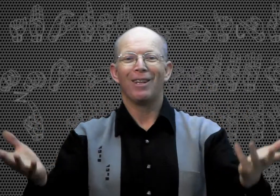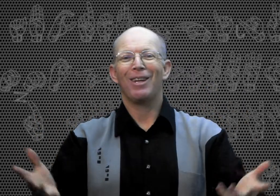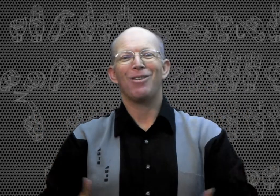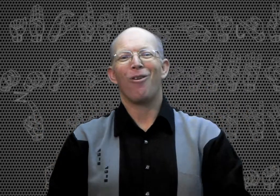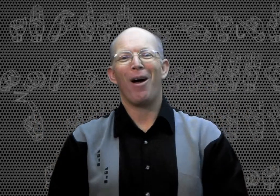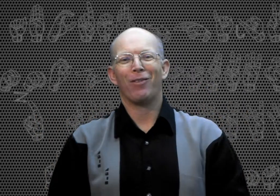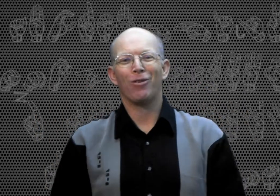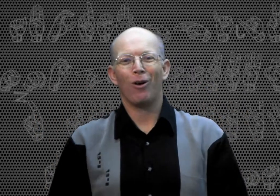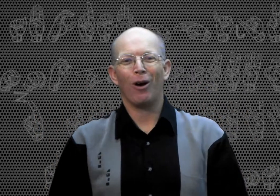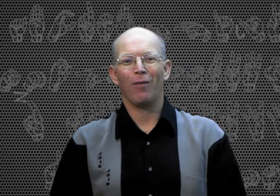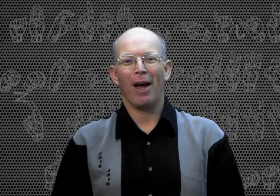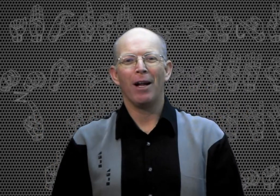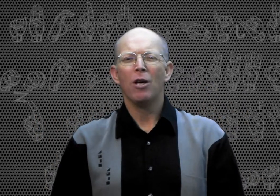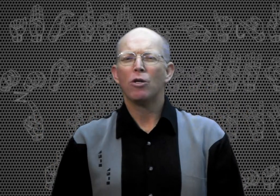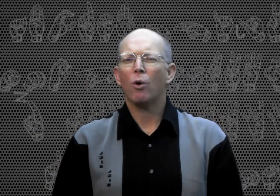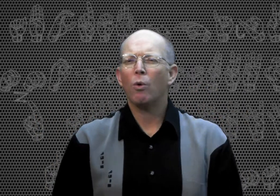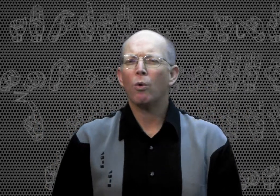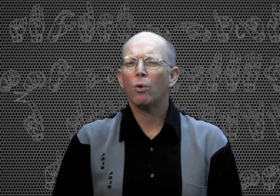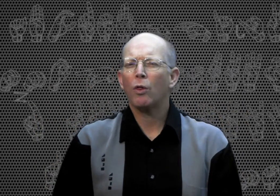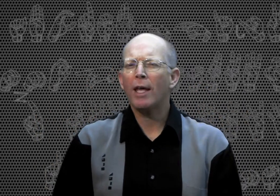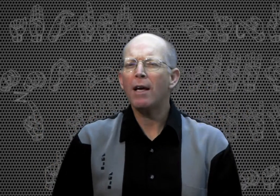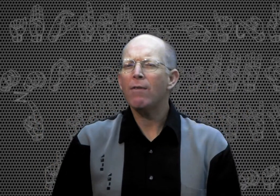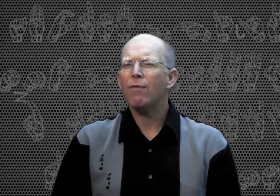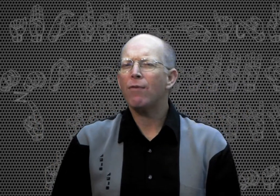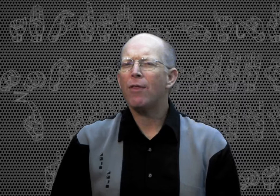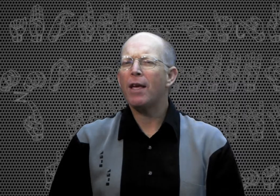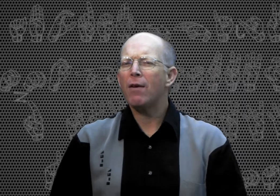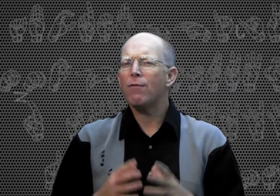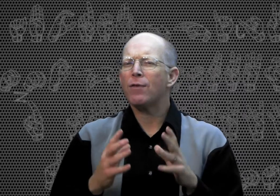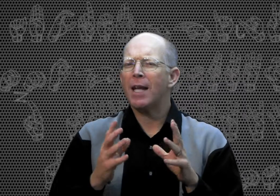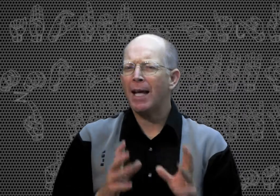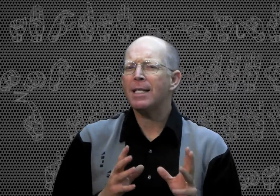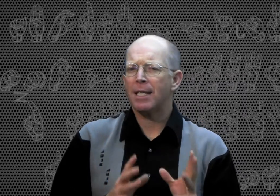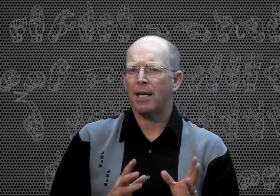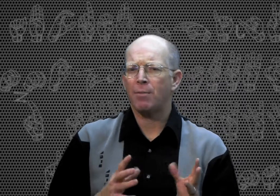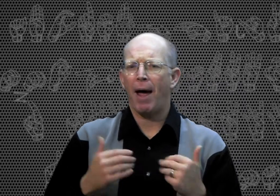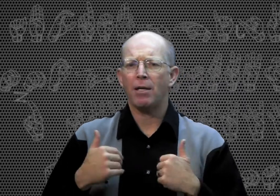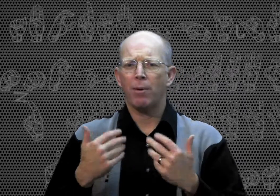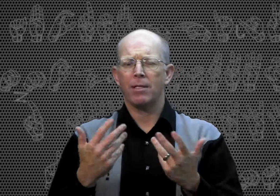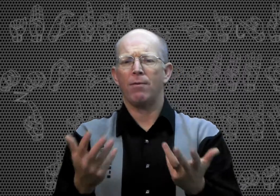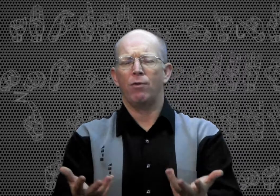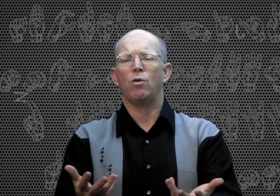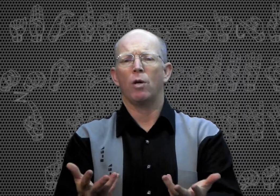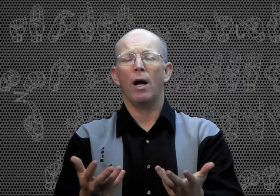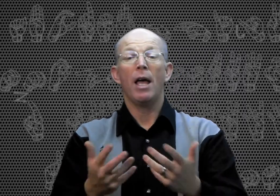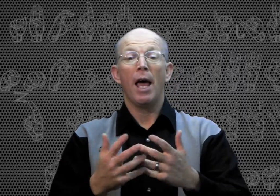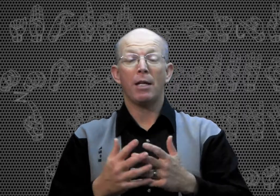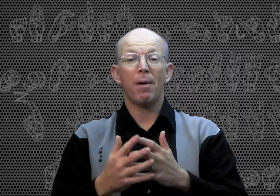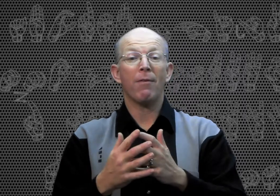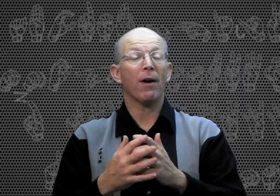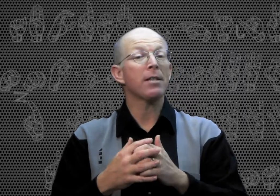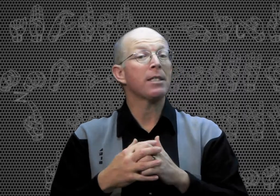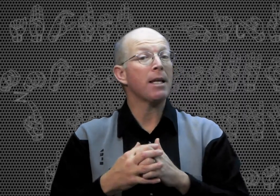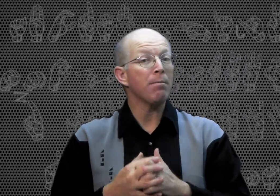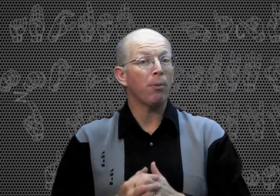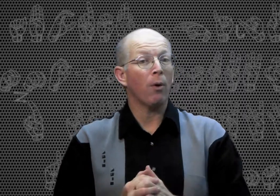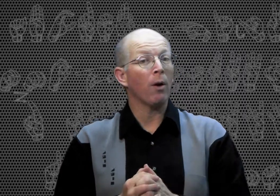then you don't have to do all of that. So think of tenses, past, present, and future, as being very simple